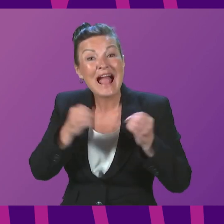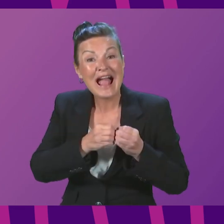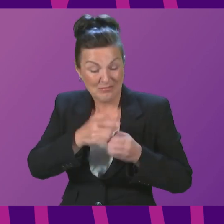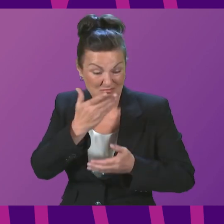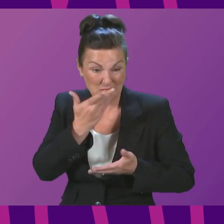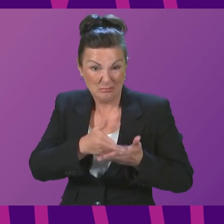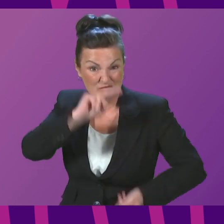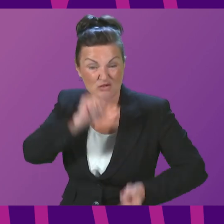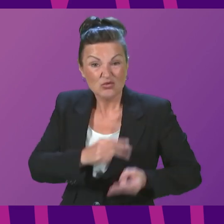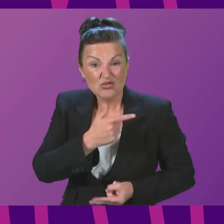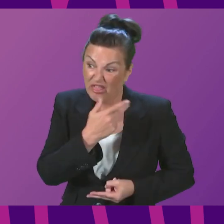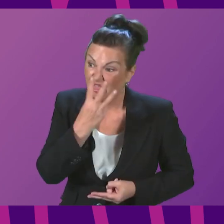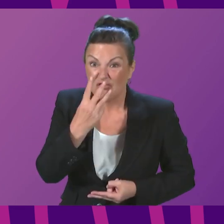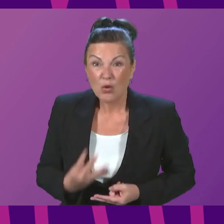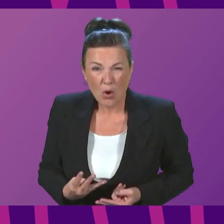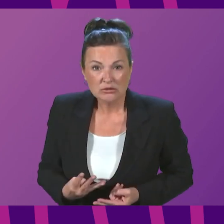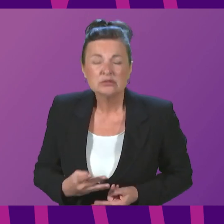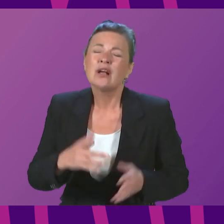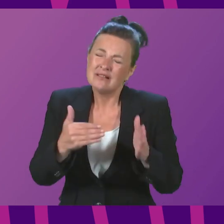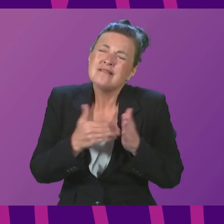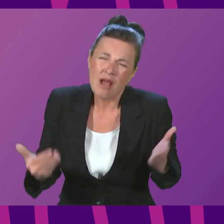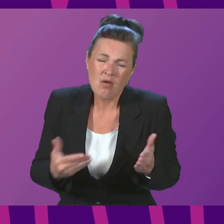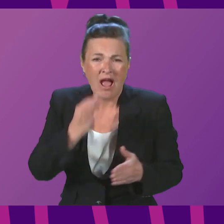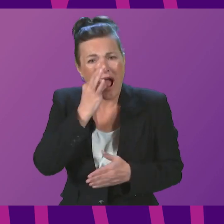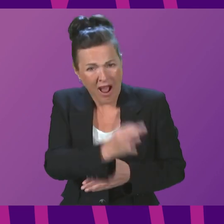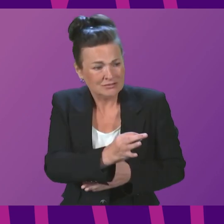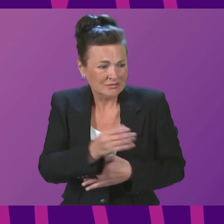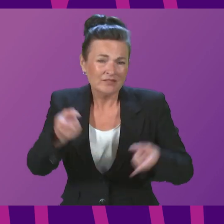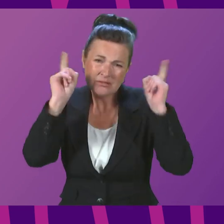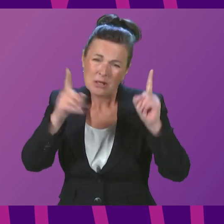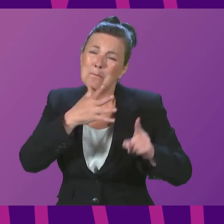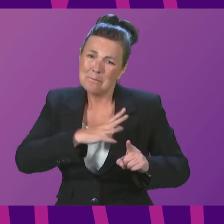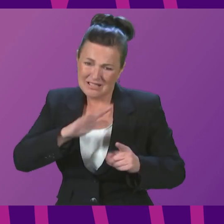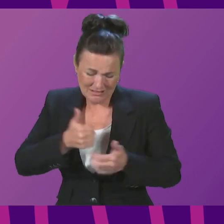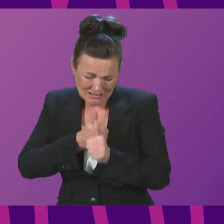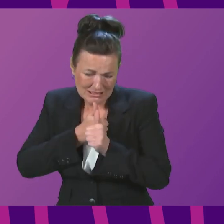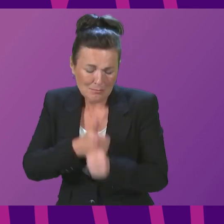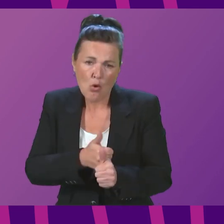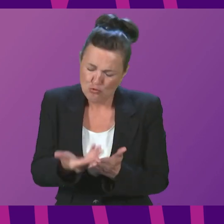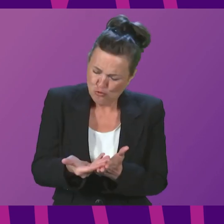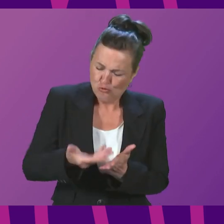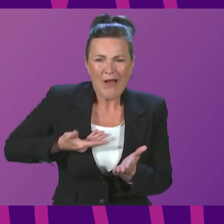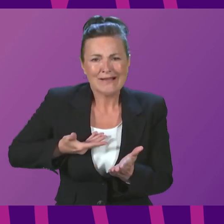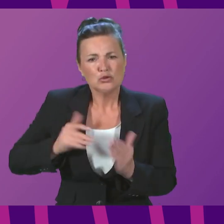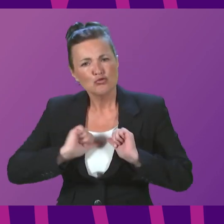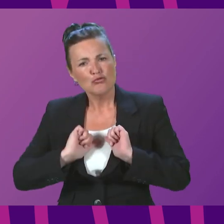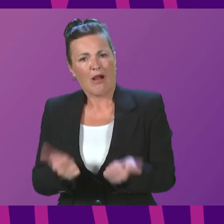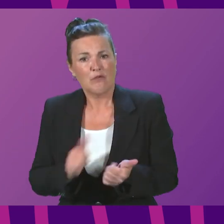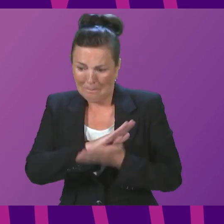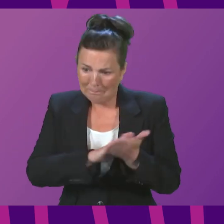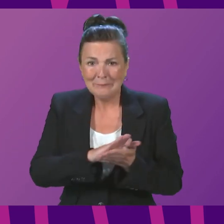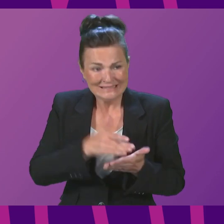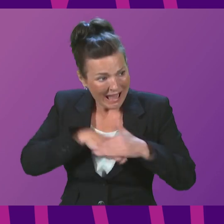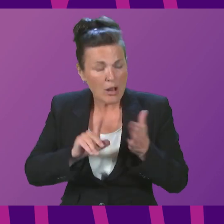And will the First Minister now finally throw her weight behind our Right to Recovery Bill, which will enshrine in law the right to residential rehab?